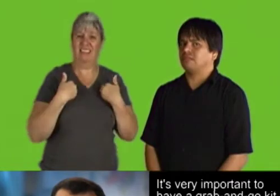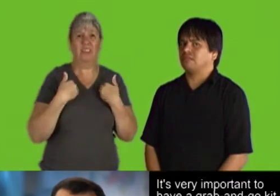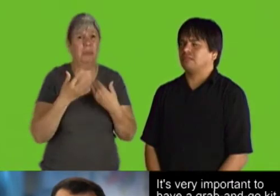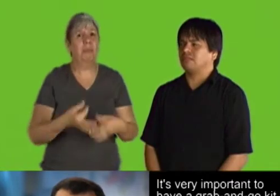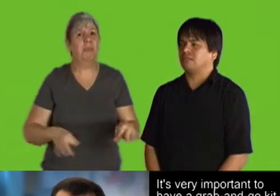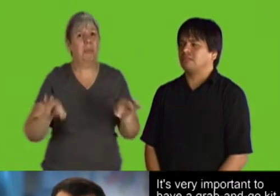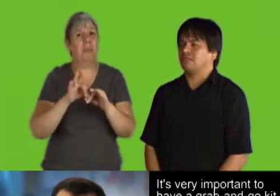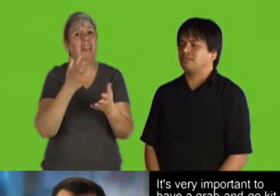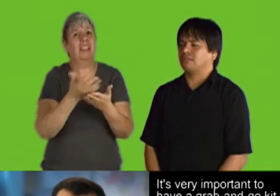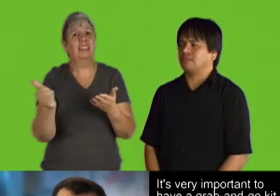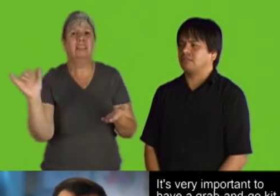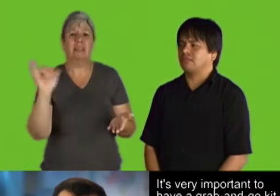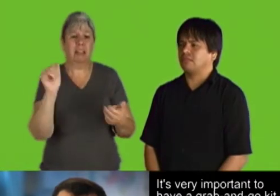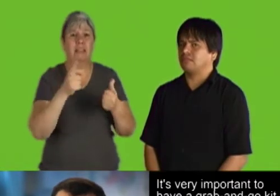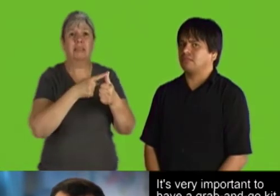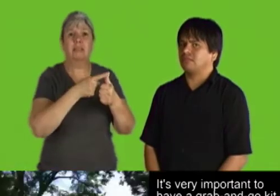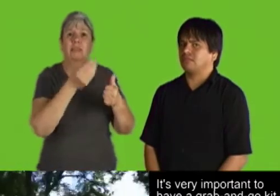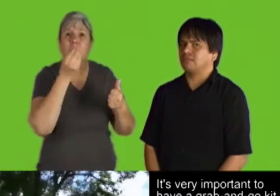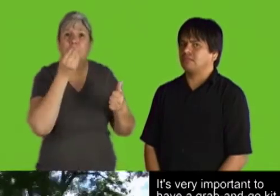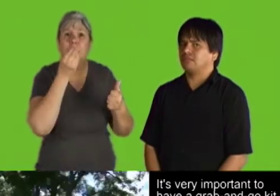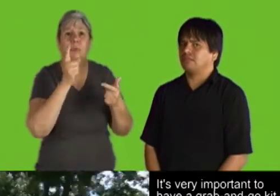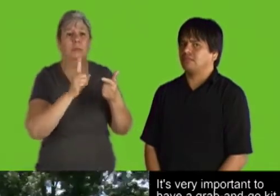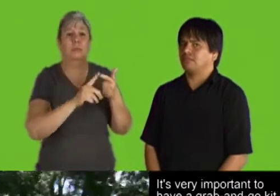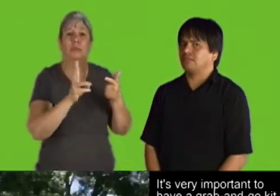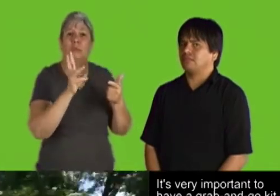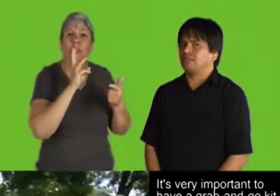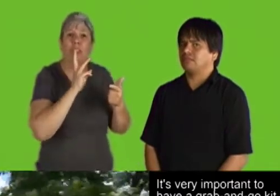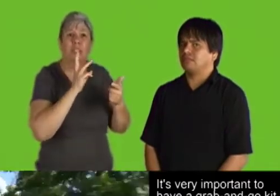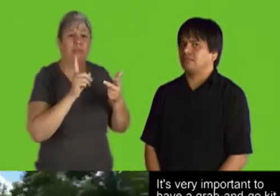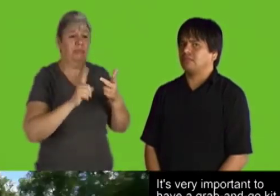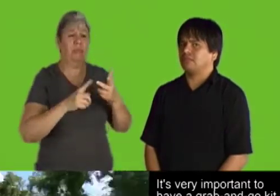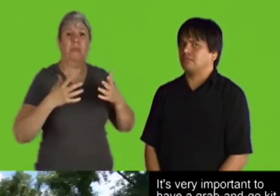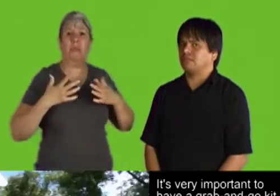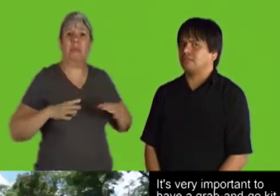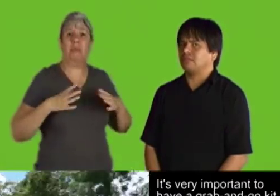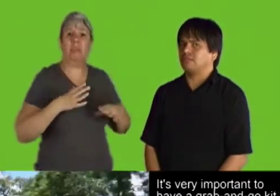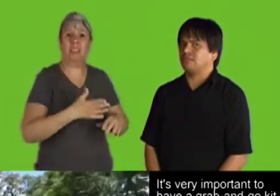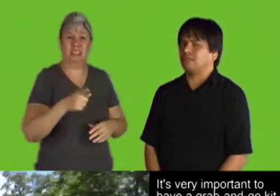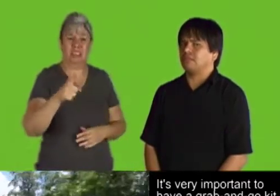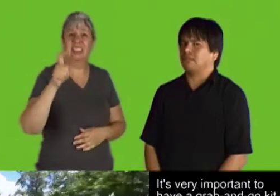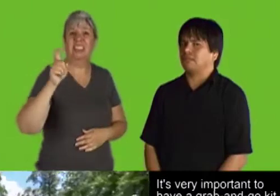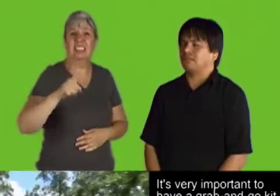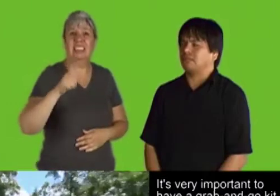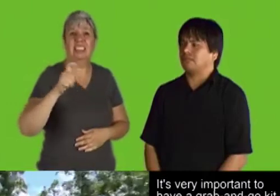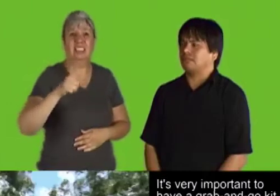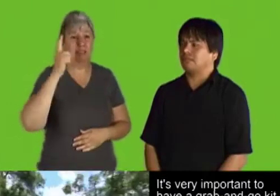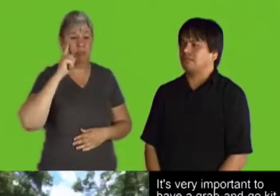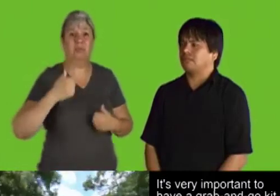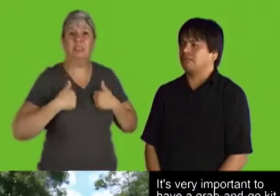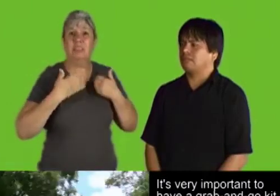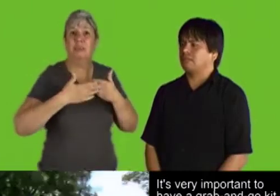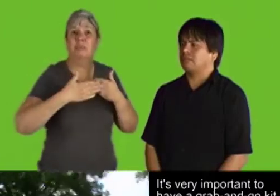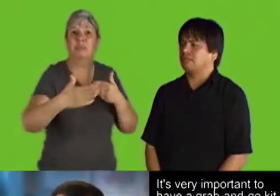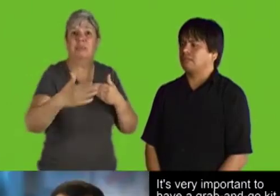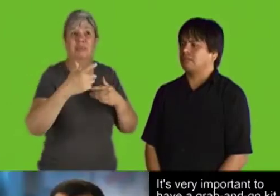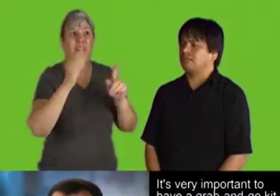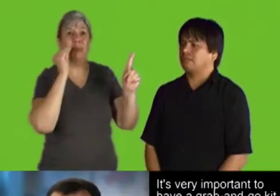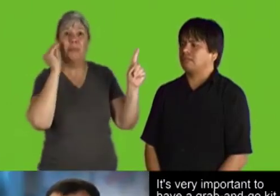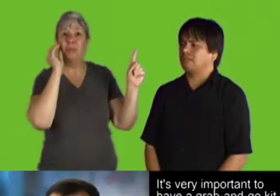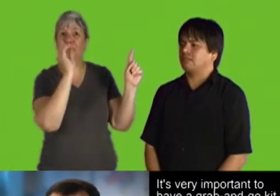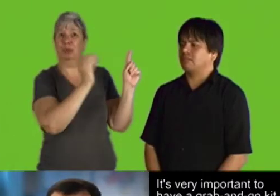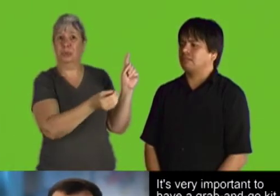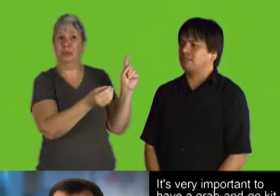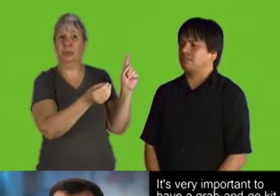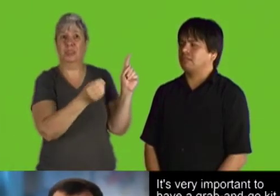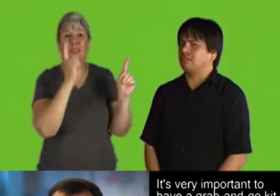It's very important to have a grab-and-go kit. Items that are important are essential things, like food,